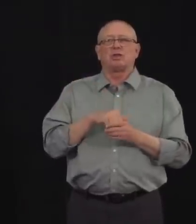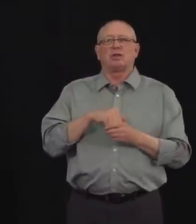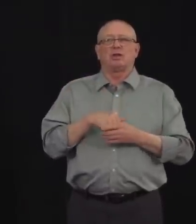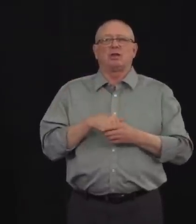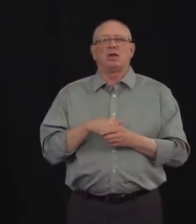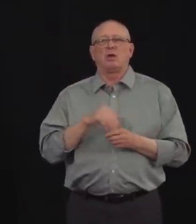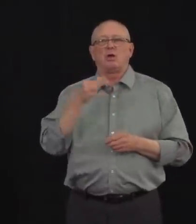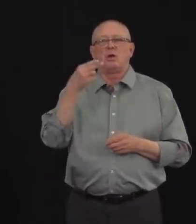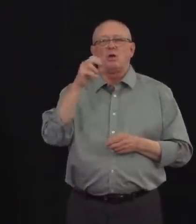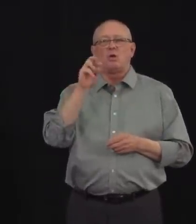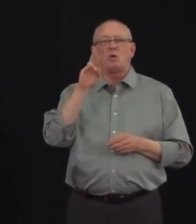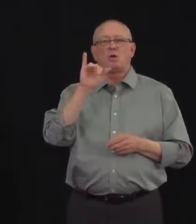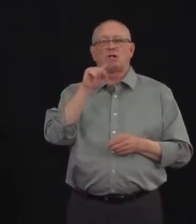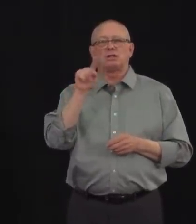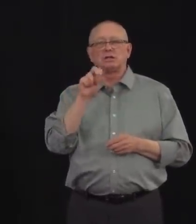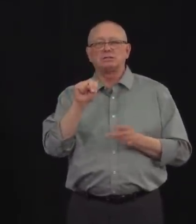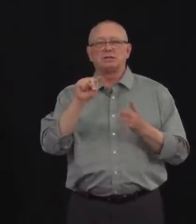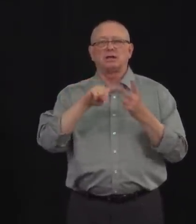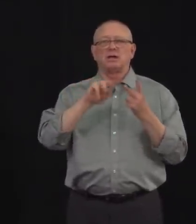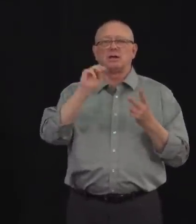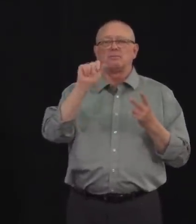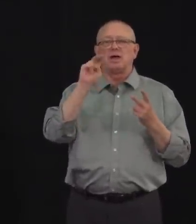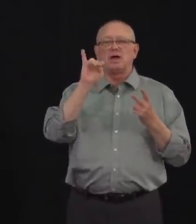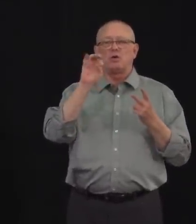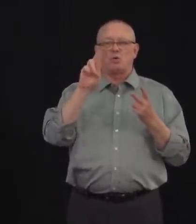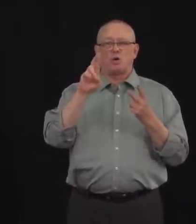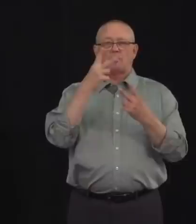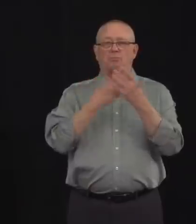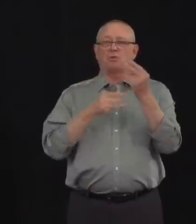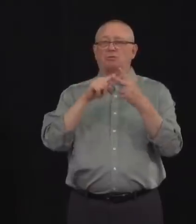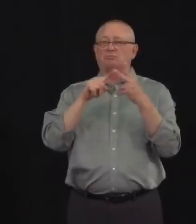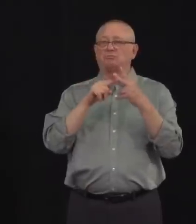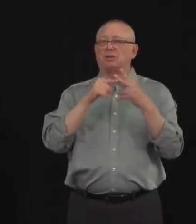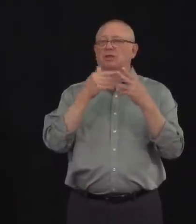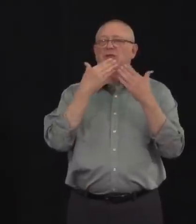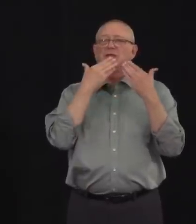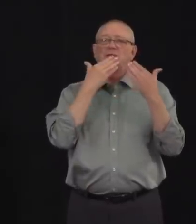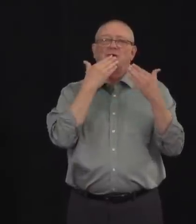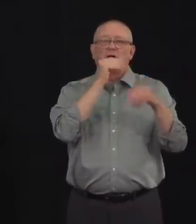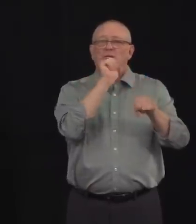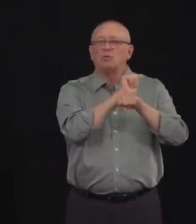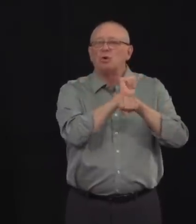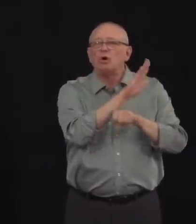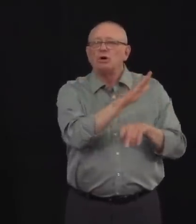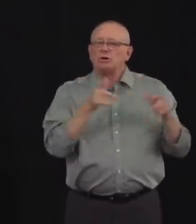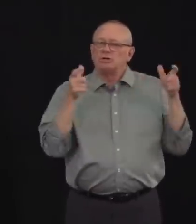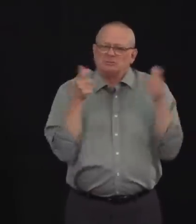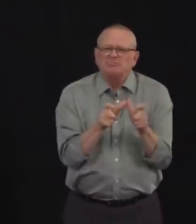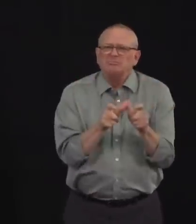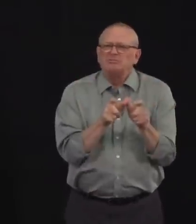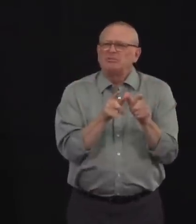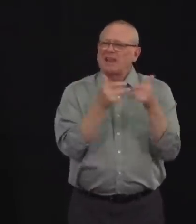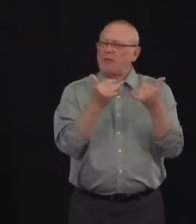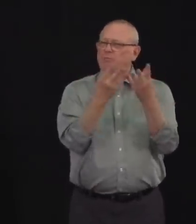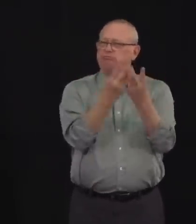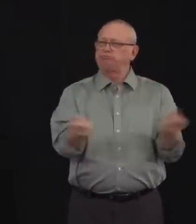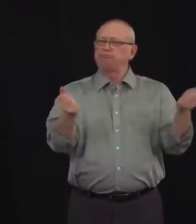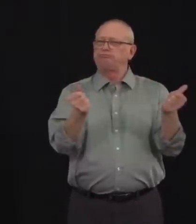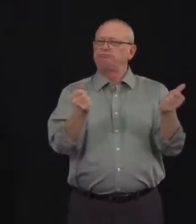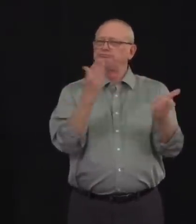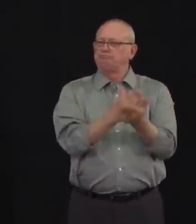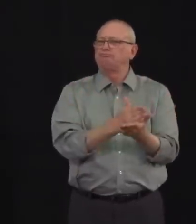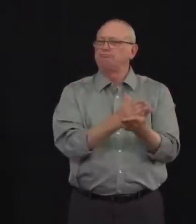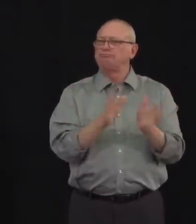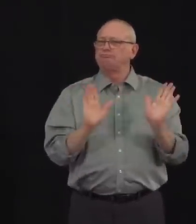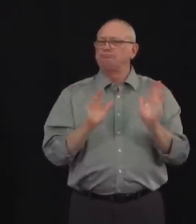want to acknowledge the work of local teams in stopping spread in these outbreaks, and in particular, want to note that using lessons learned